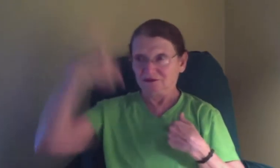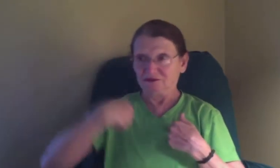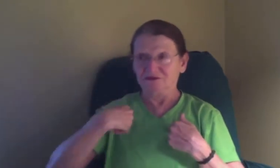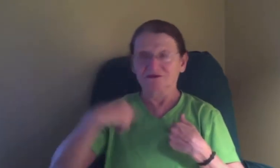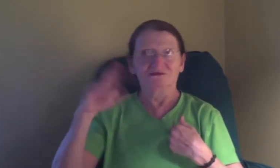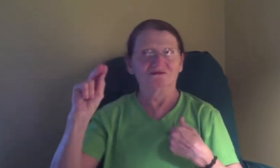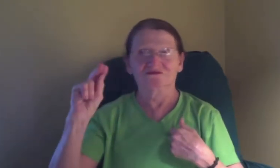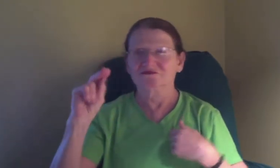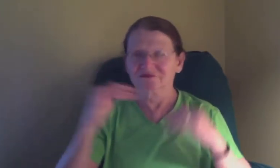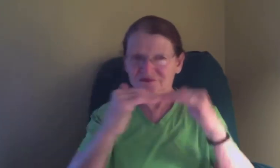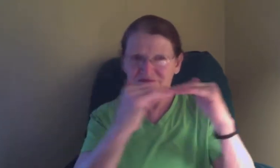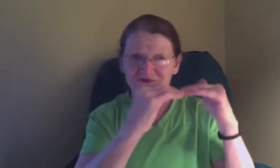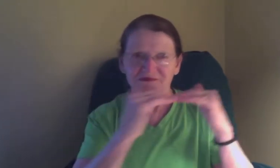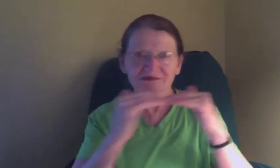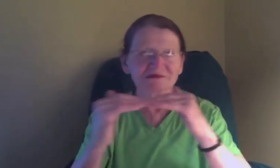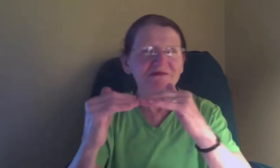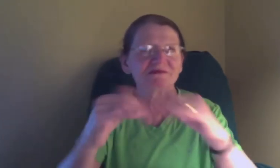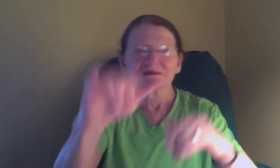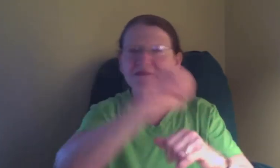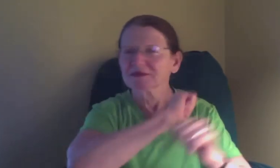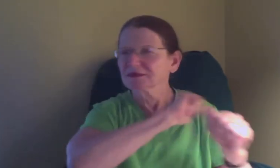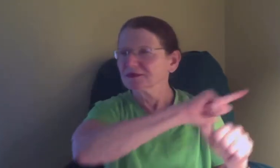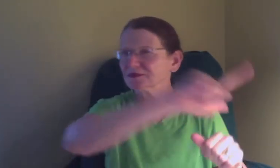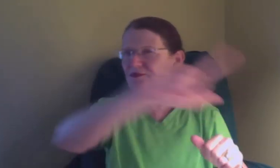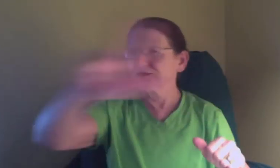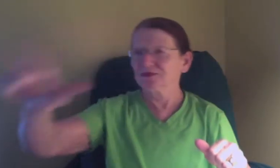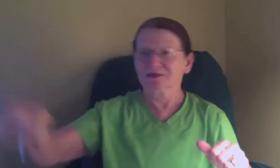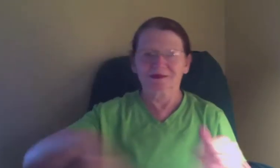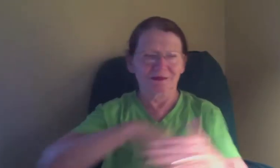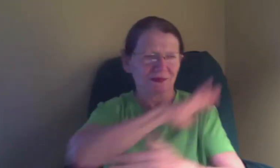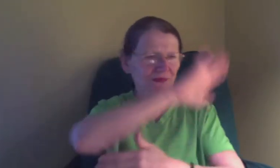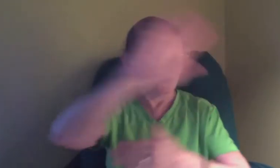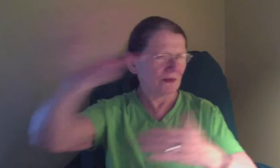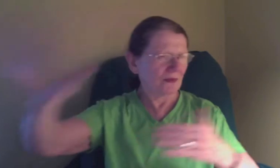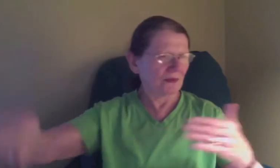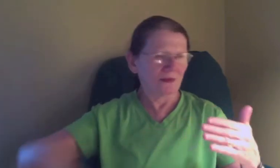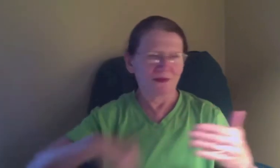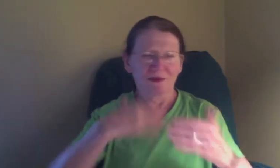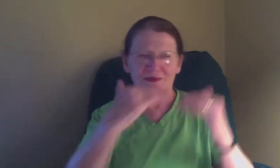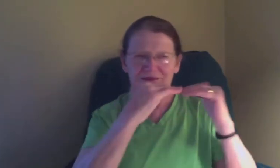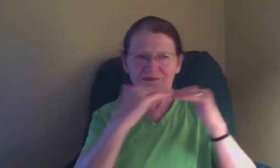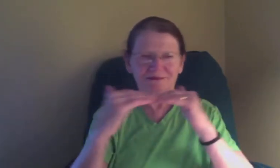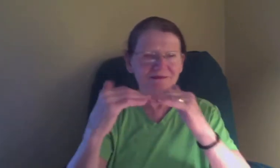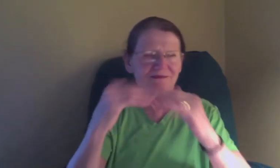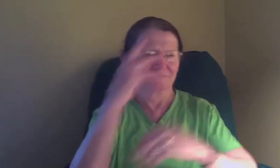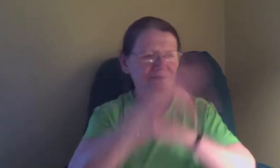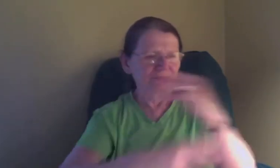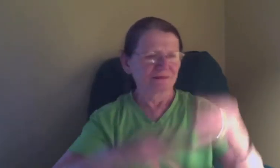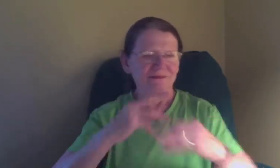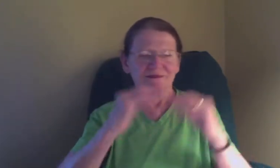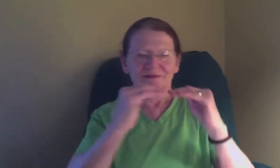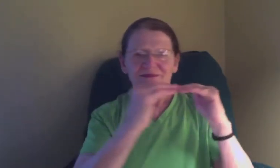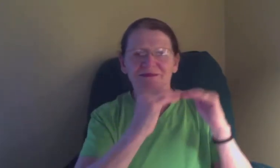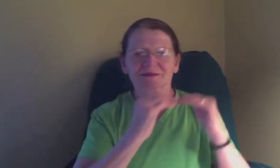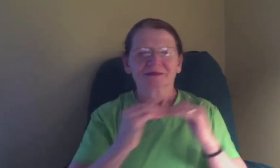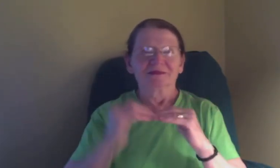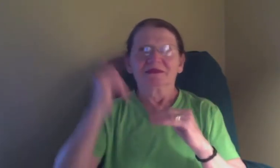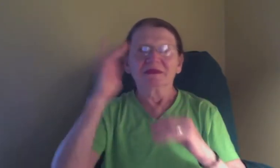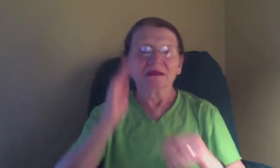if it was bad, but I